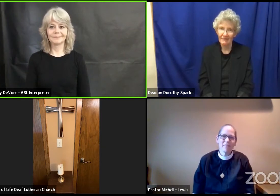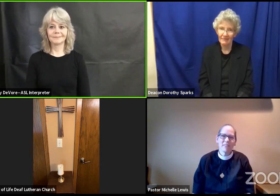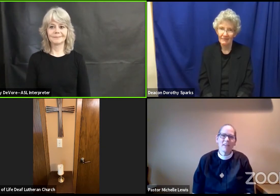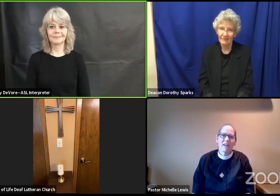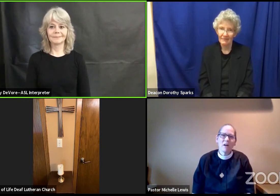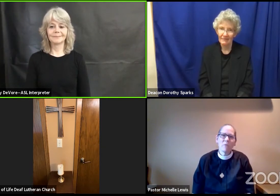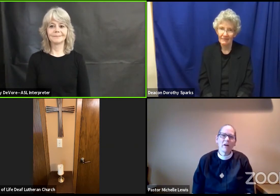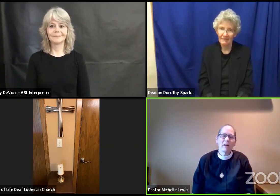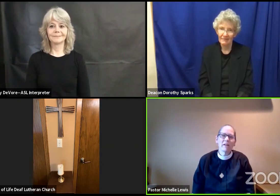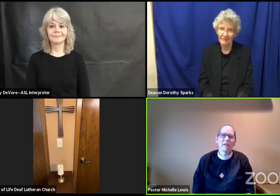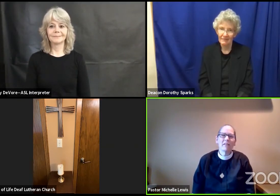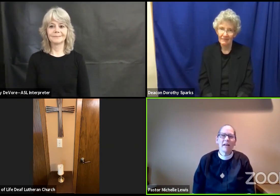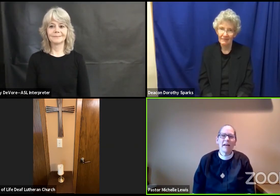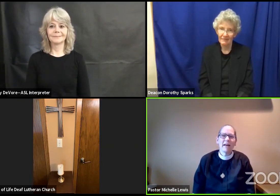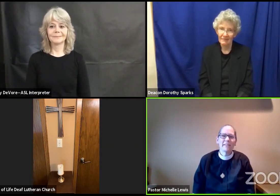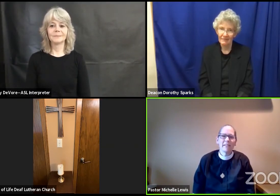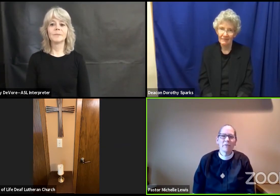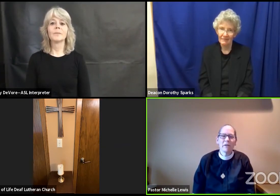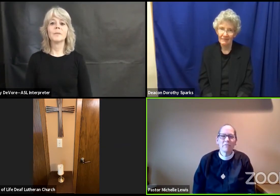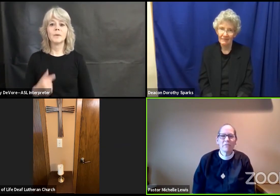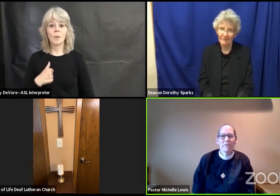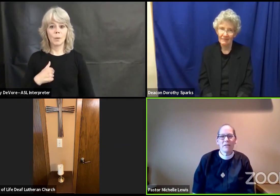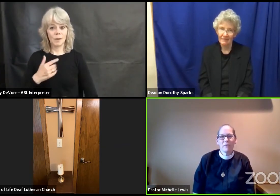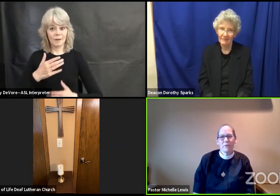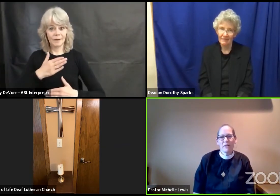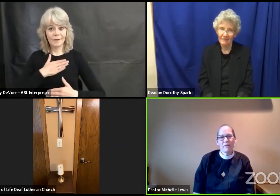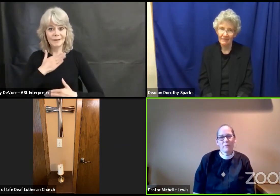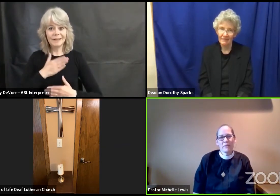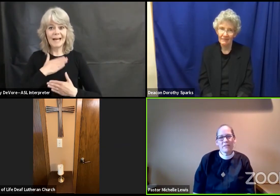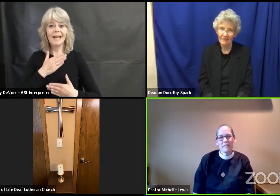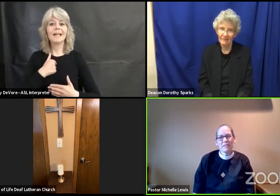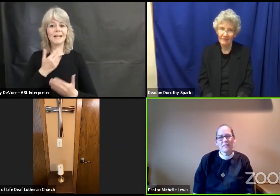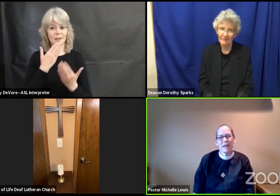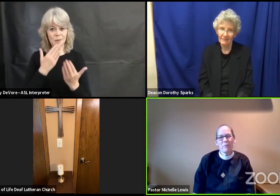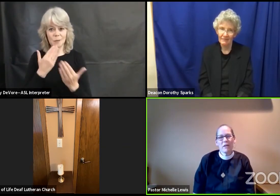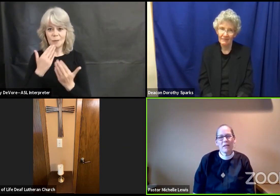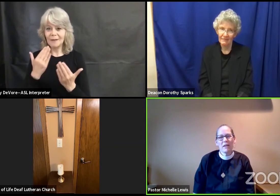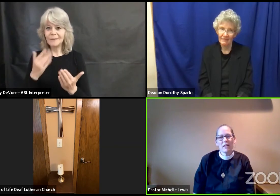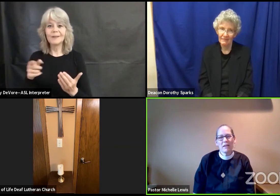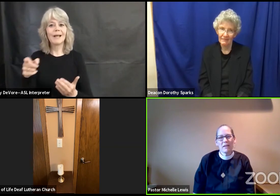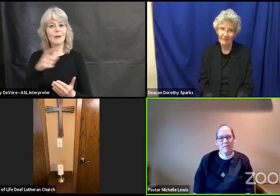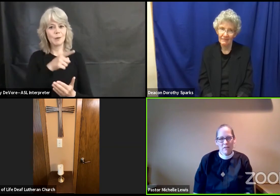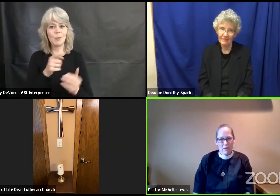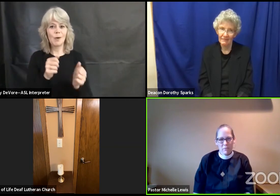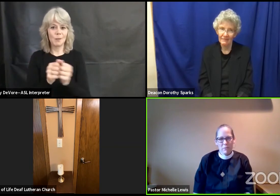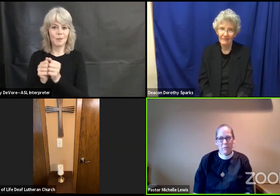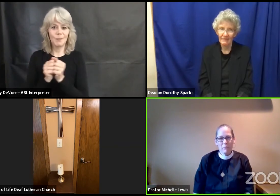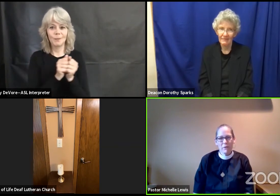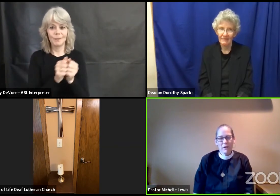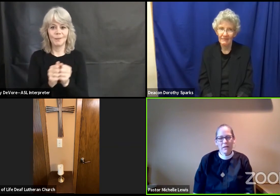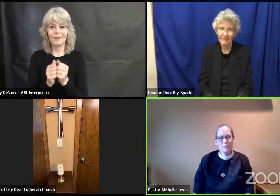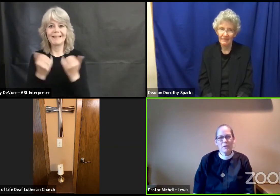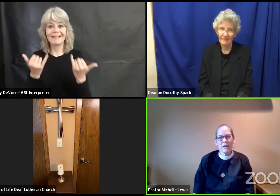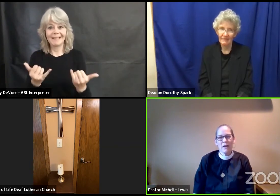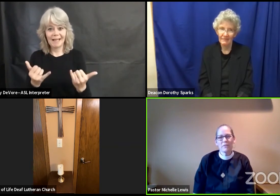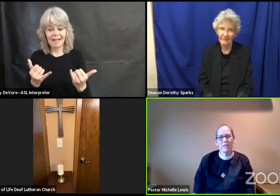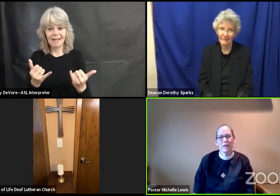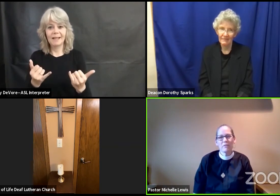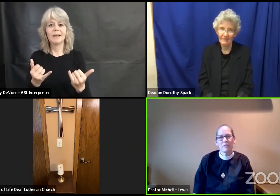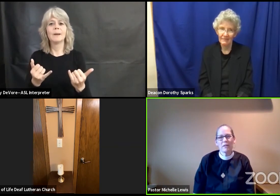We are glad and grateful that you are here with us, and we remember as we gather together that